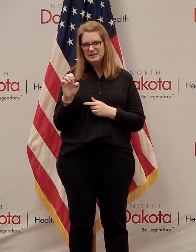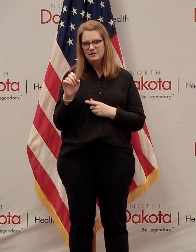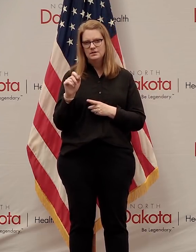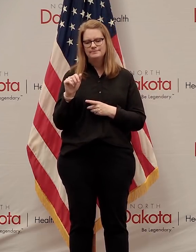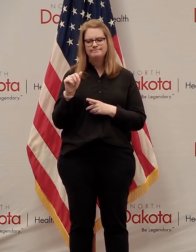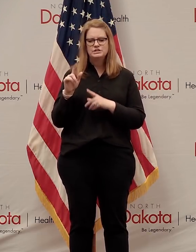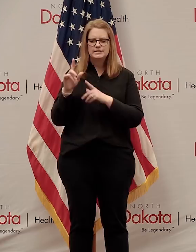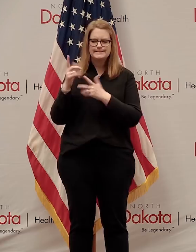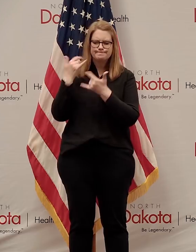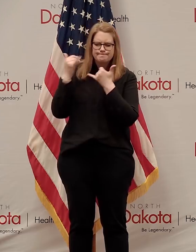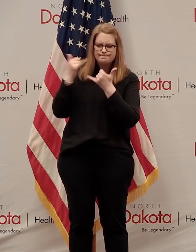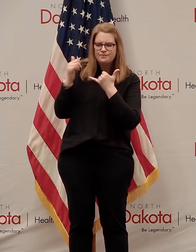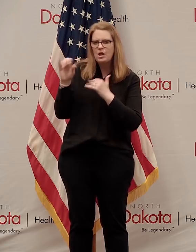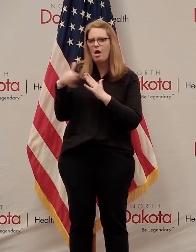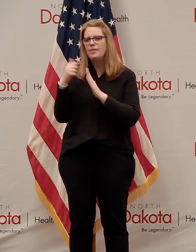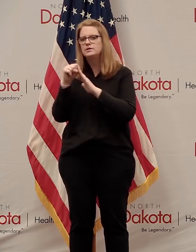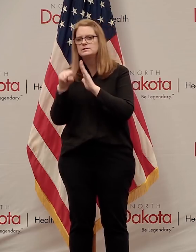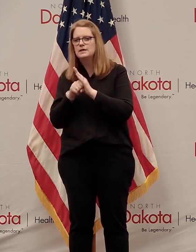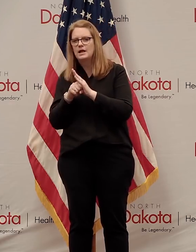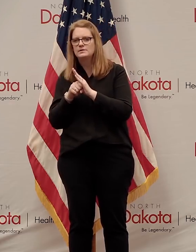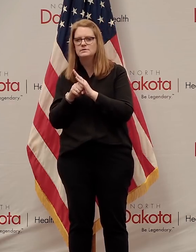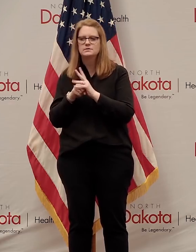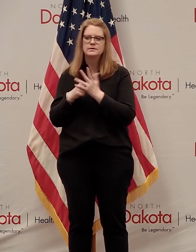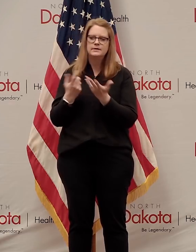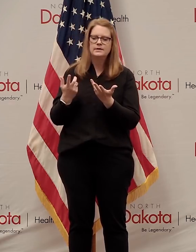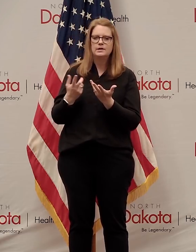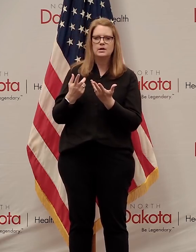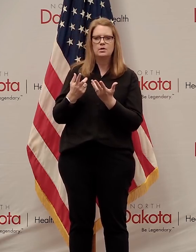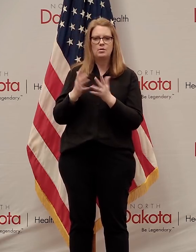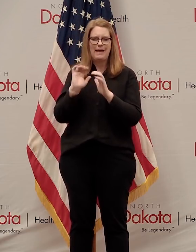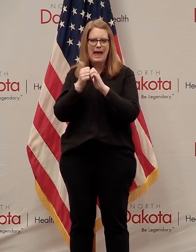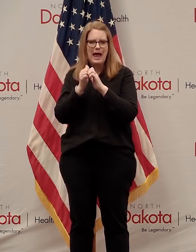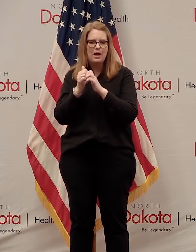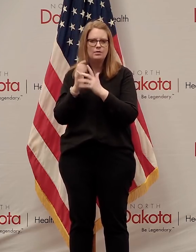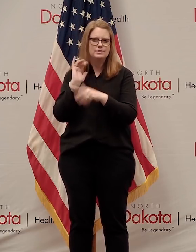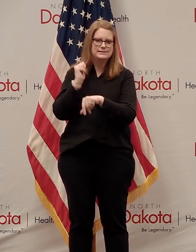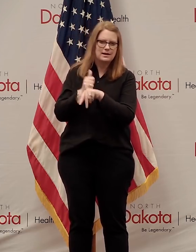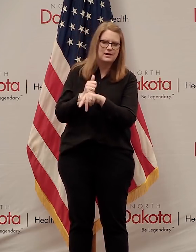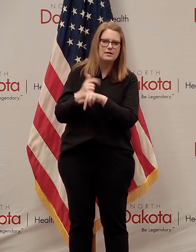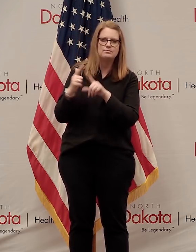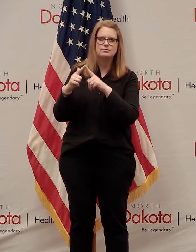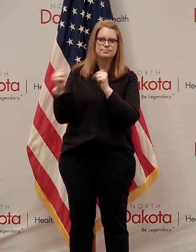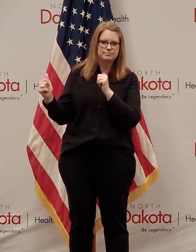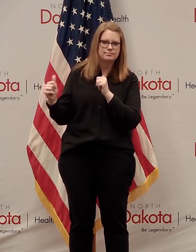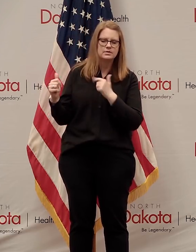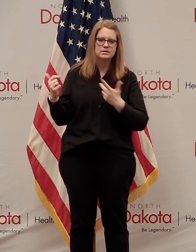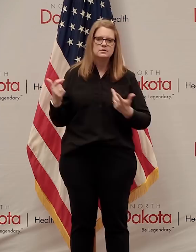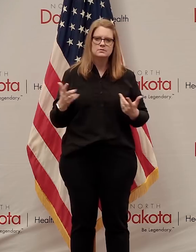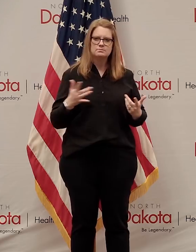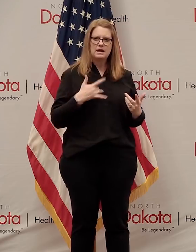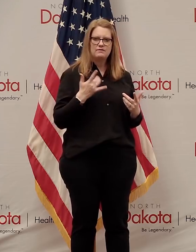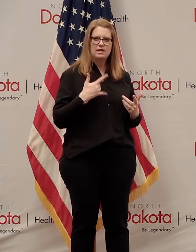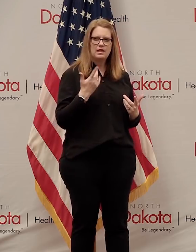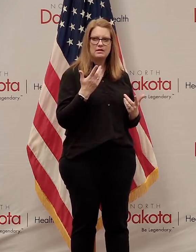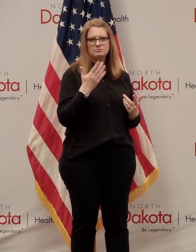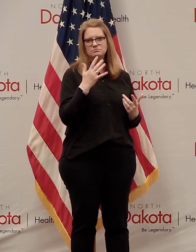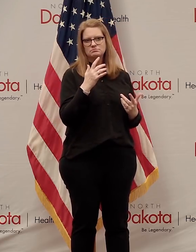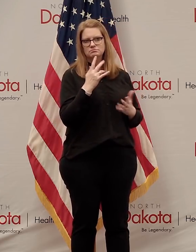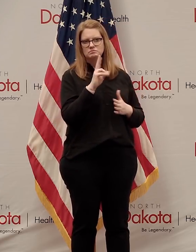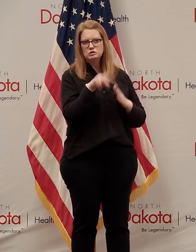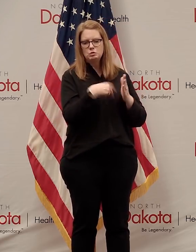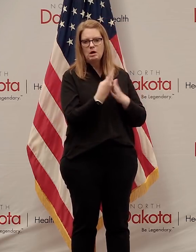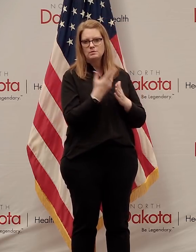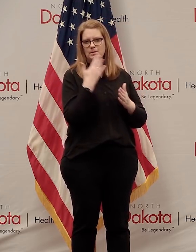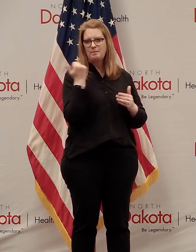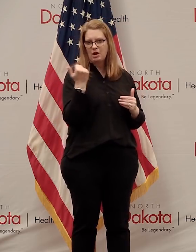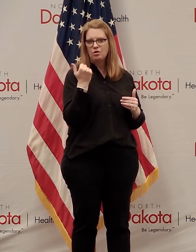other states to see if they have metrics of what that would look like, but I think it seems like a reasonable number. You know, two hours would